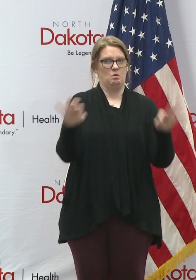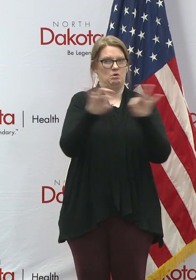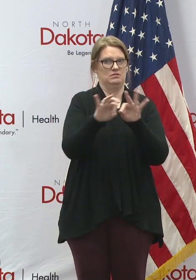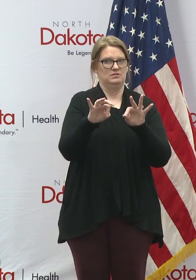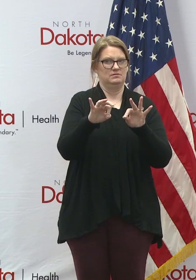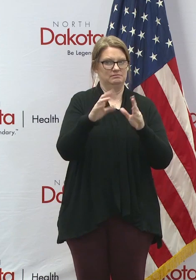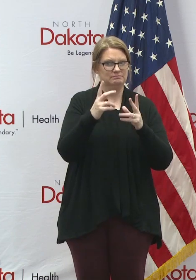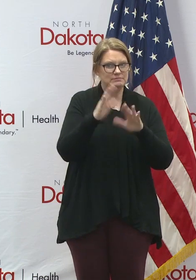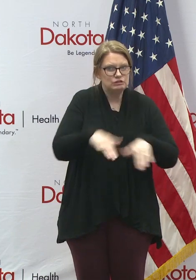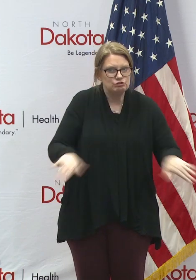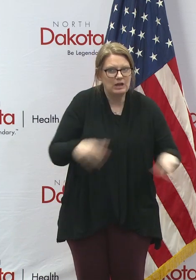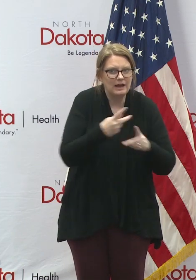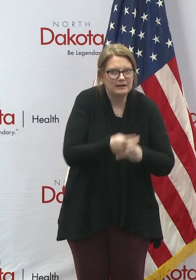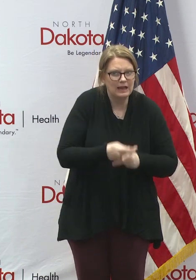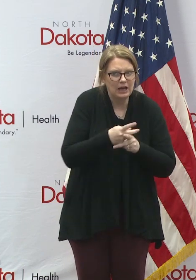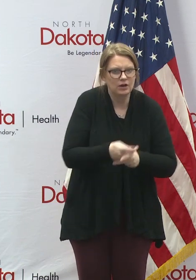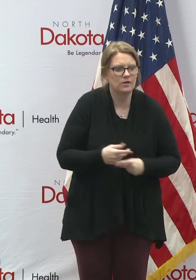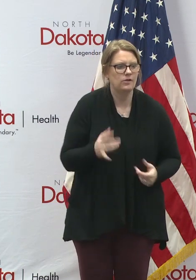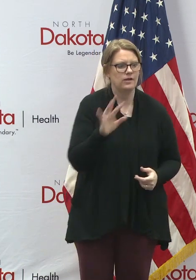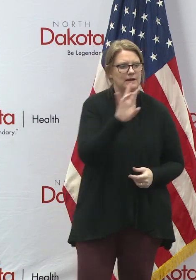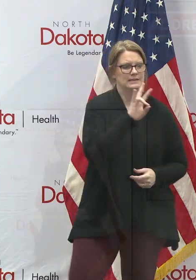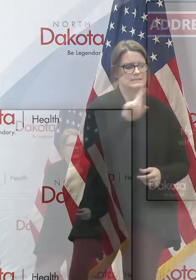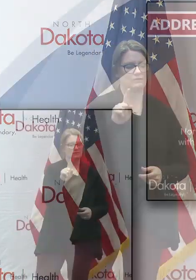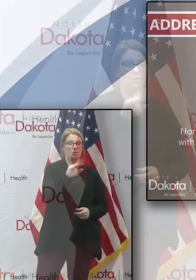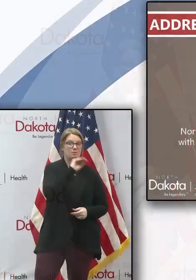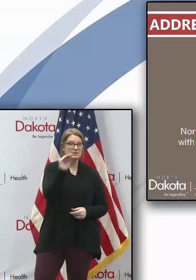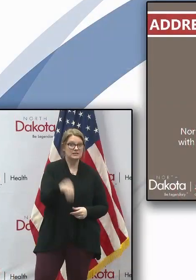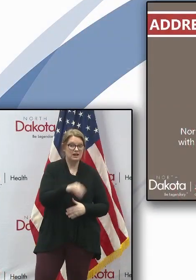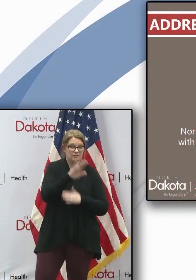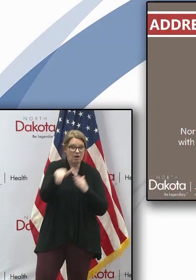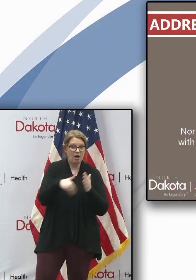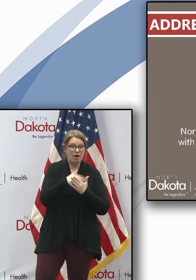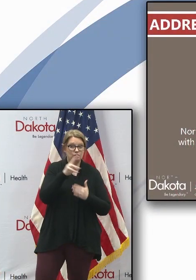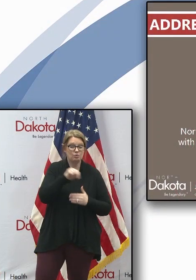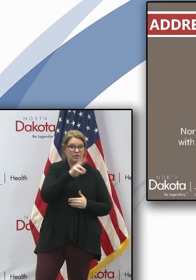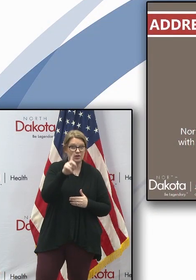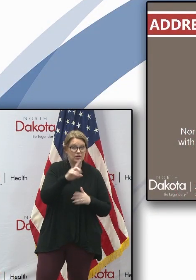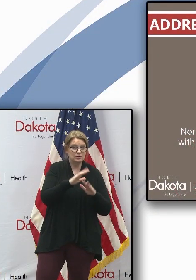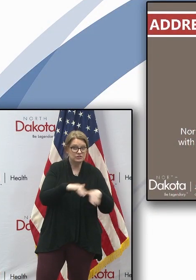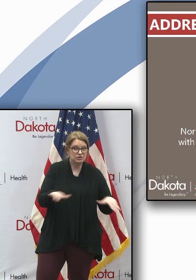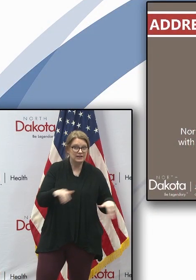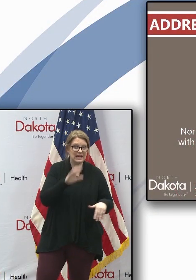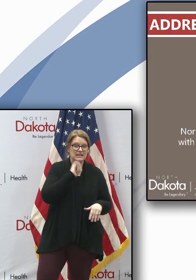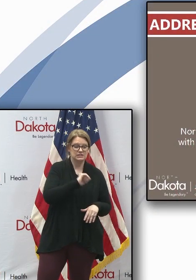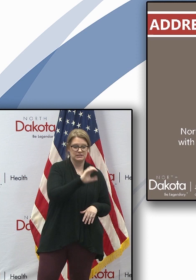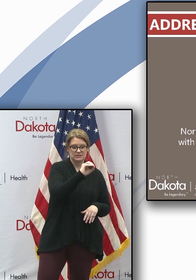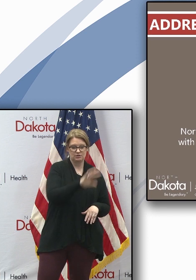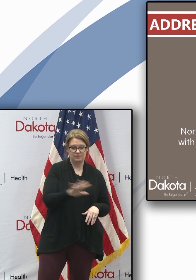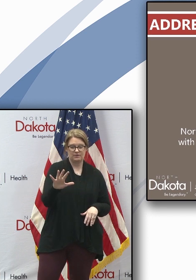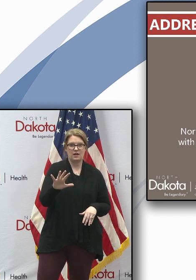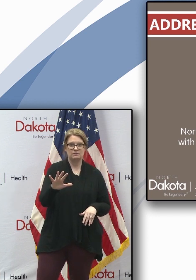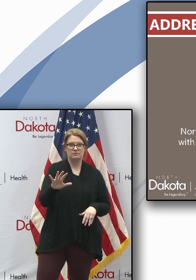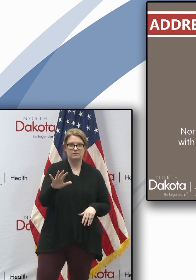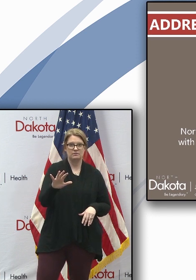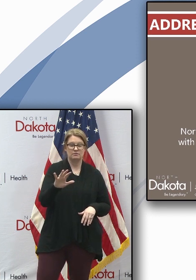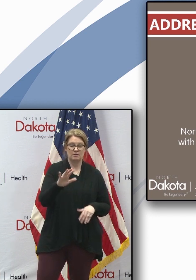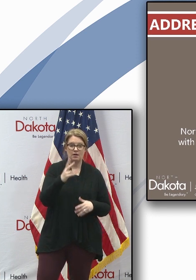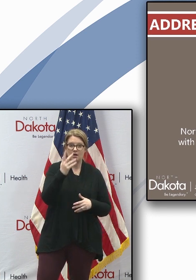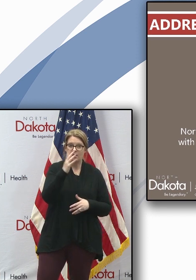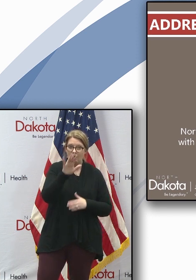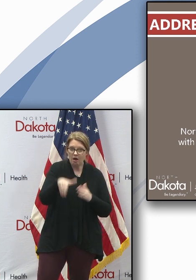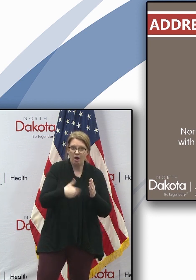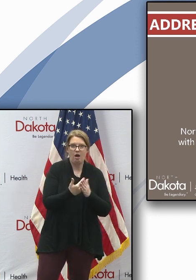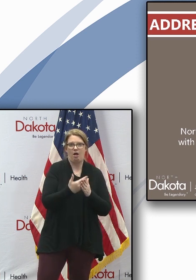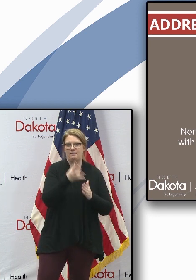state, 71% of all North Dakota children ages 0 to 5 have all parents in